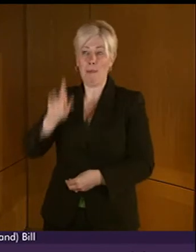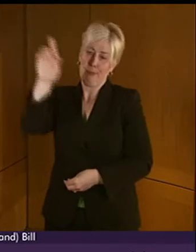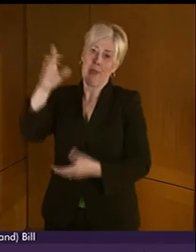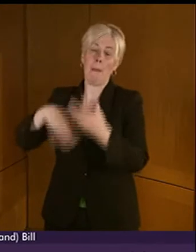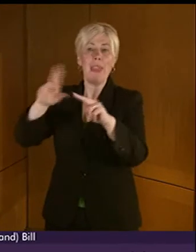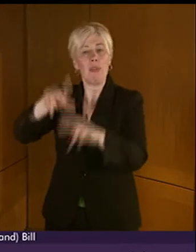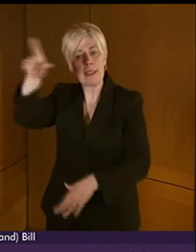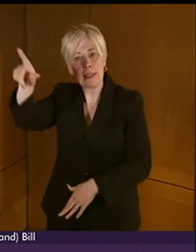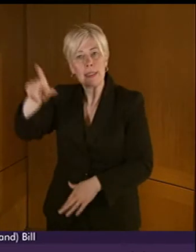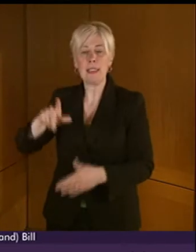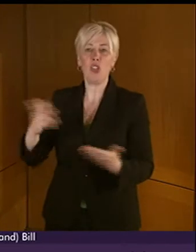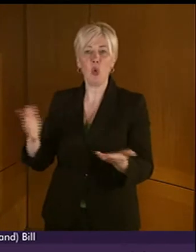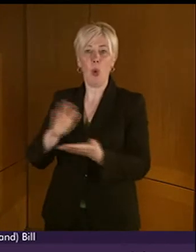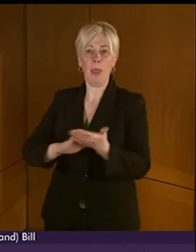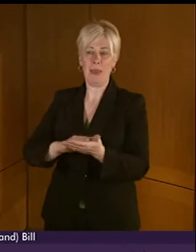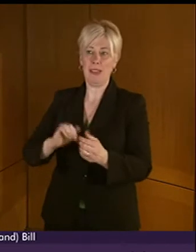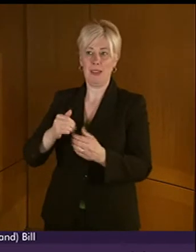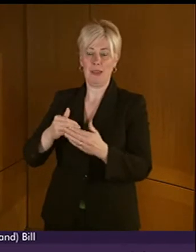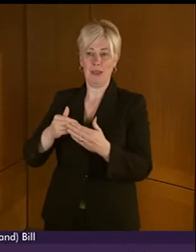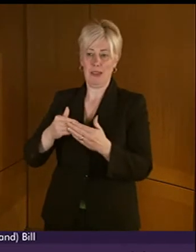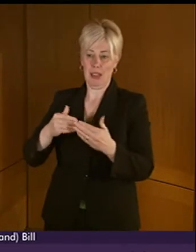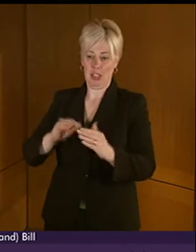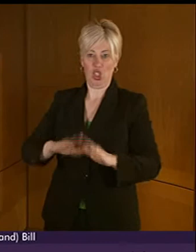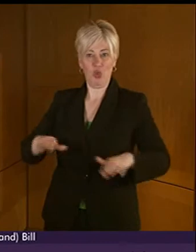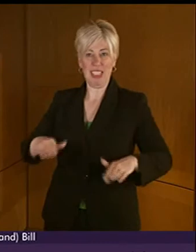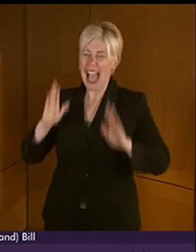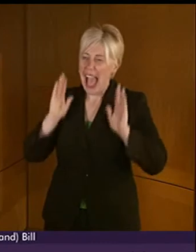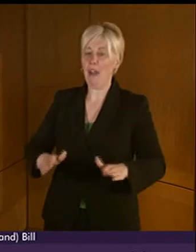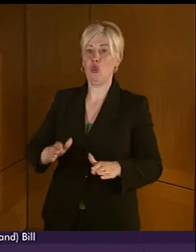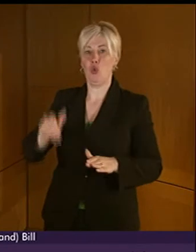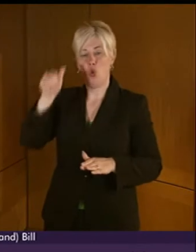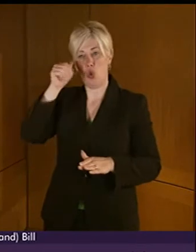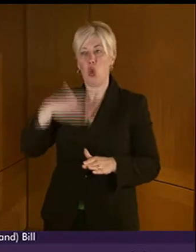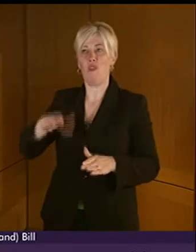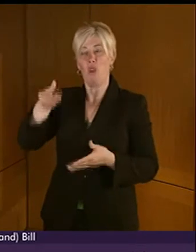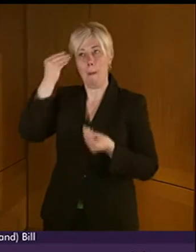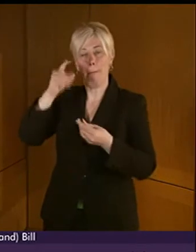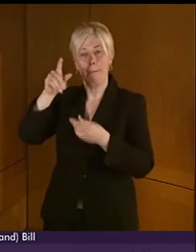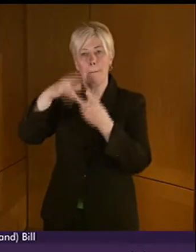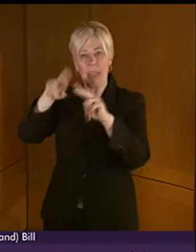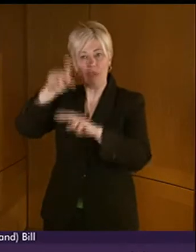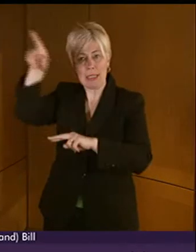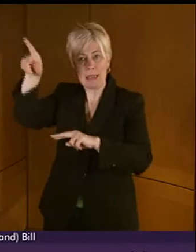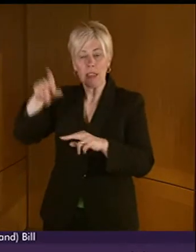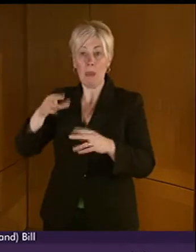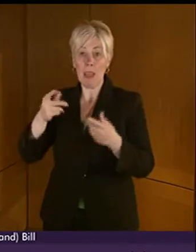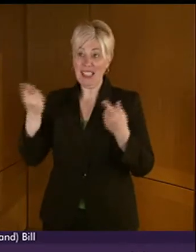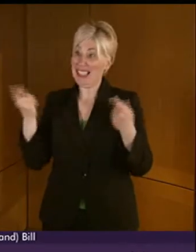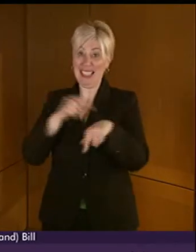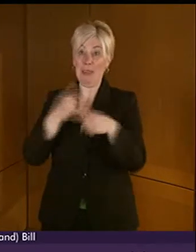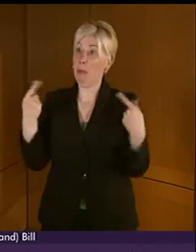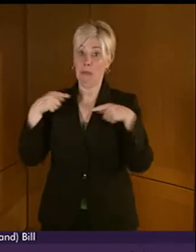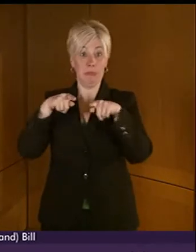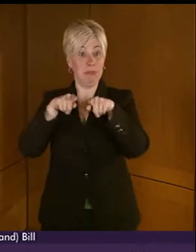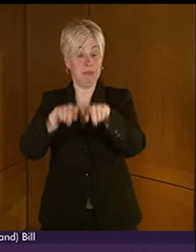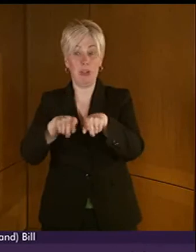child is born who needs to learn BSL that the parents are immediately taught BSL and they can almost learn it along with the child as long as they're